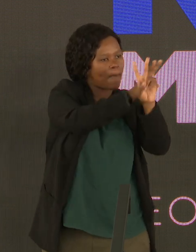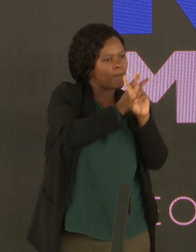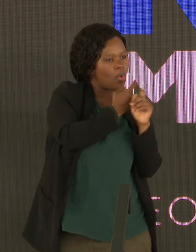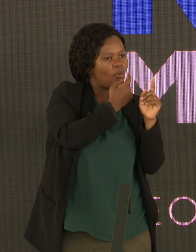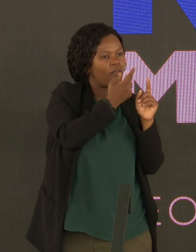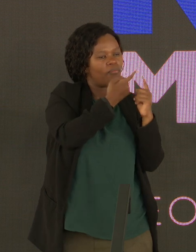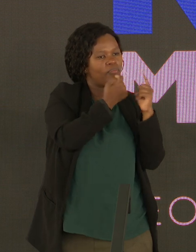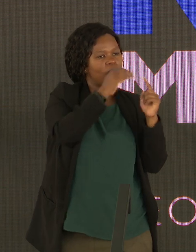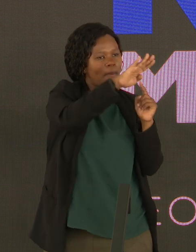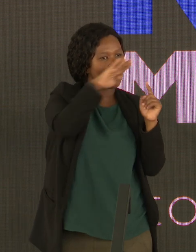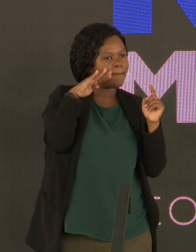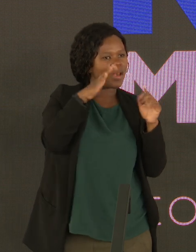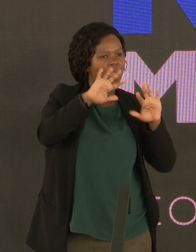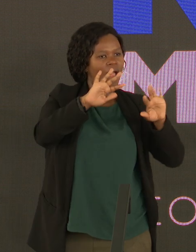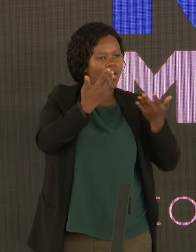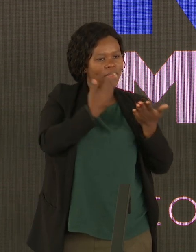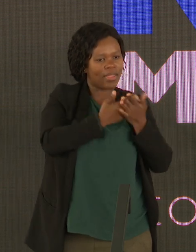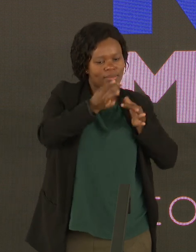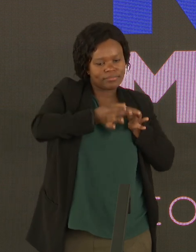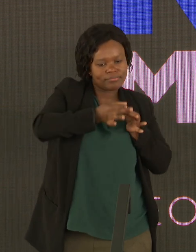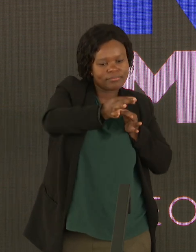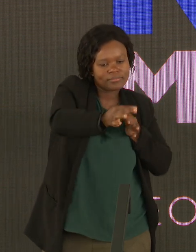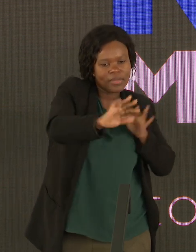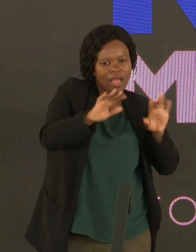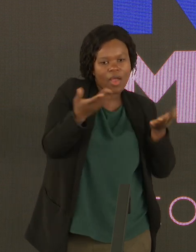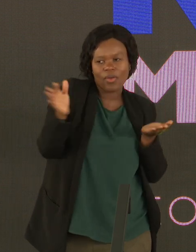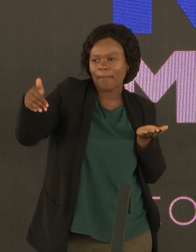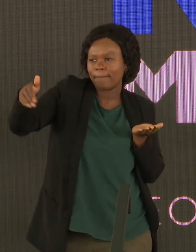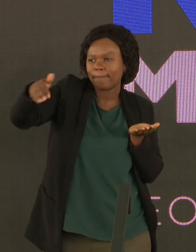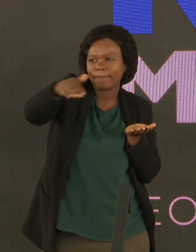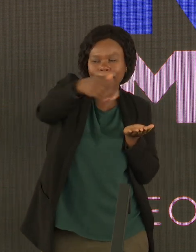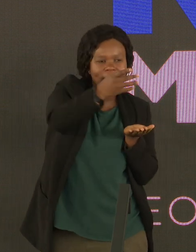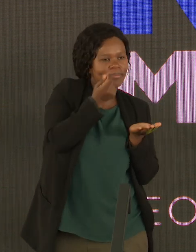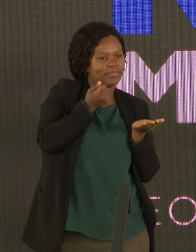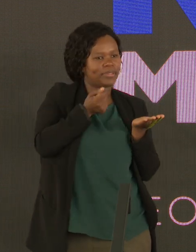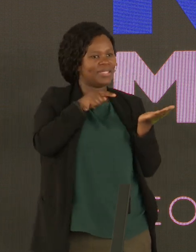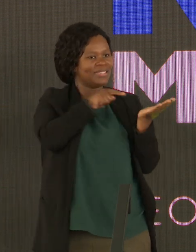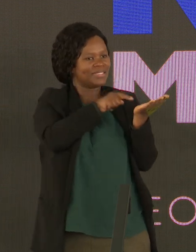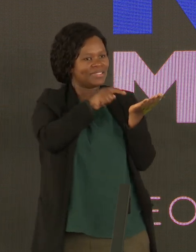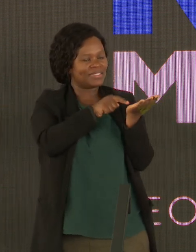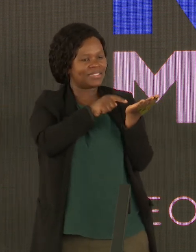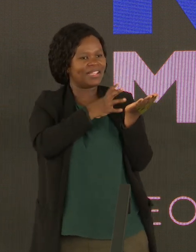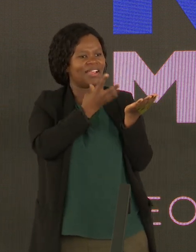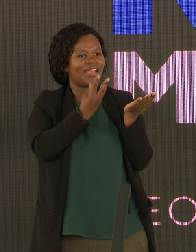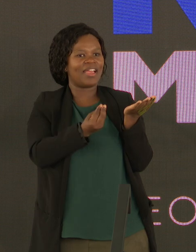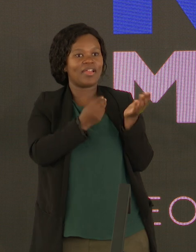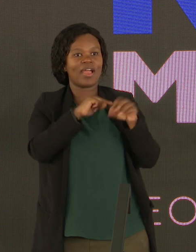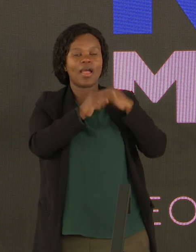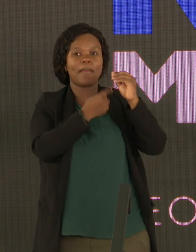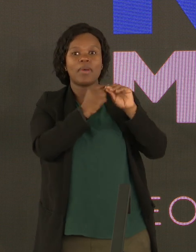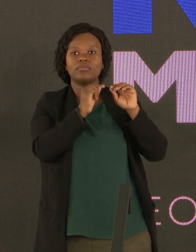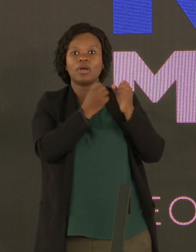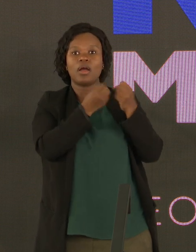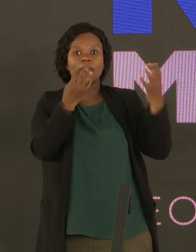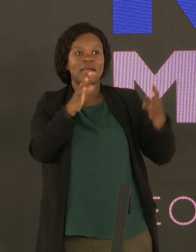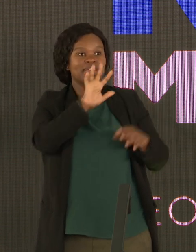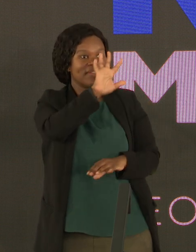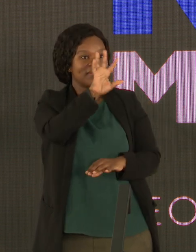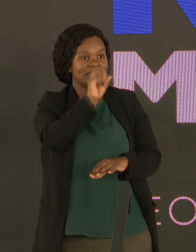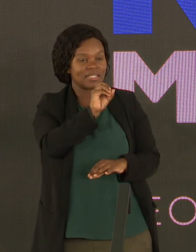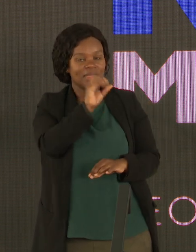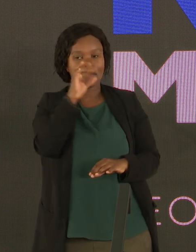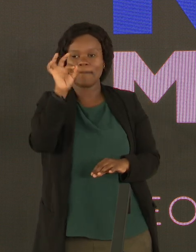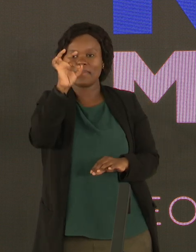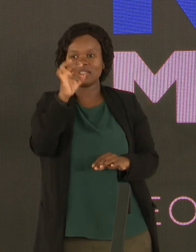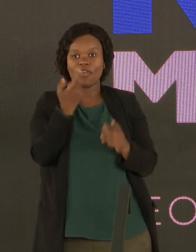have that are non-interest related. And that revenue accounts for at least close to 50% of their revenues, right?